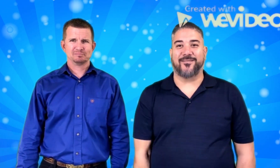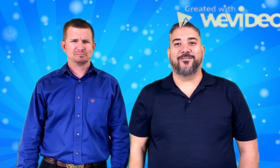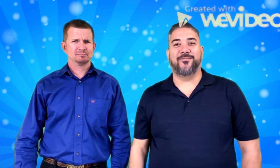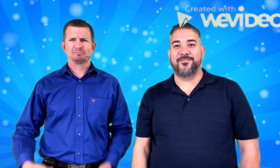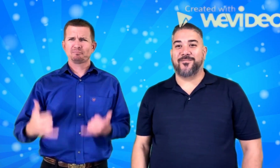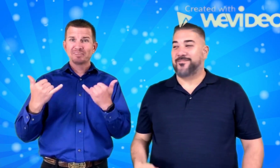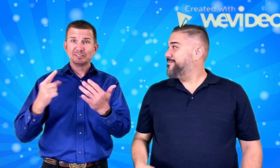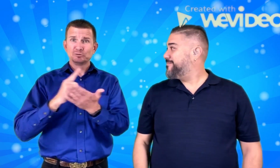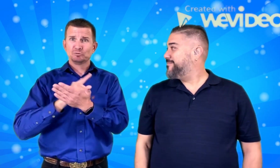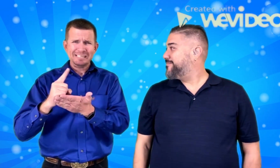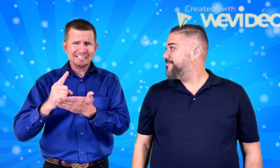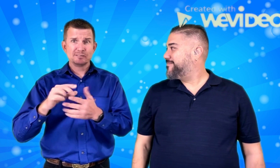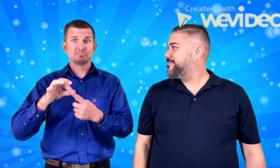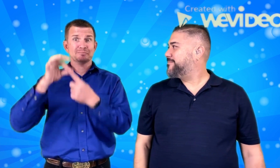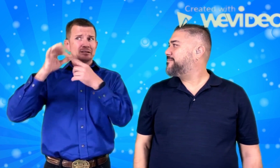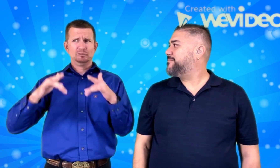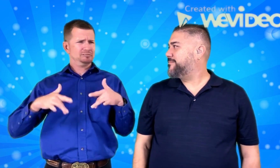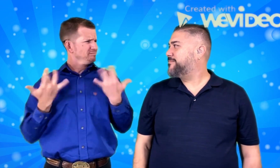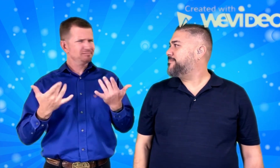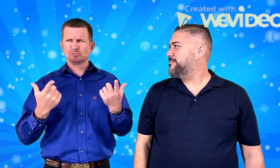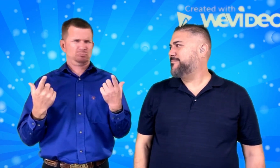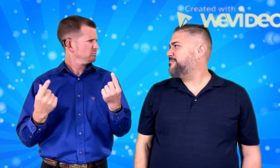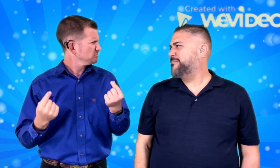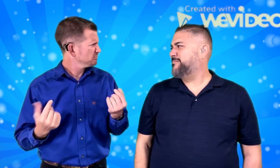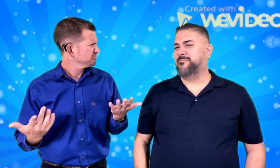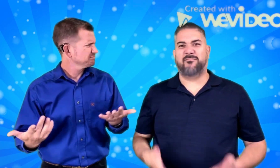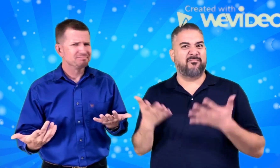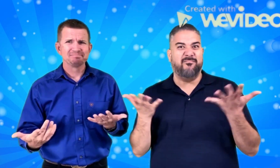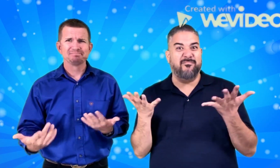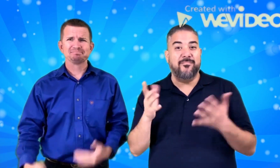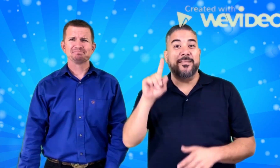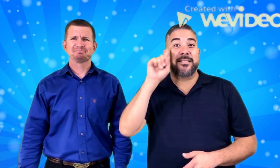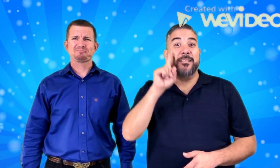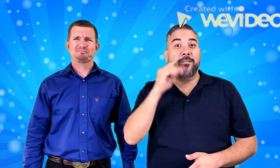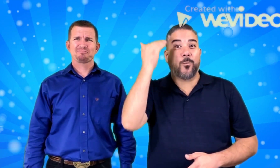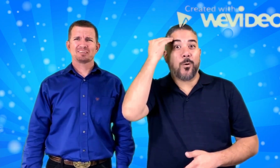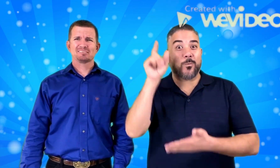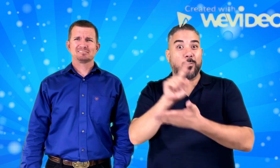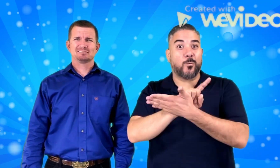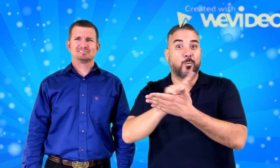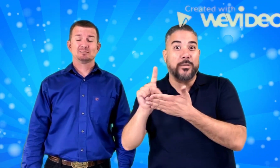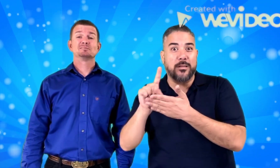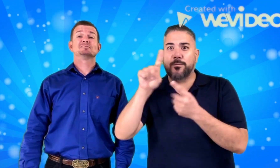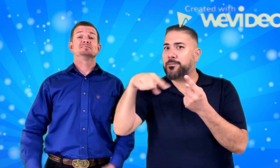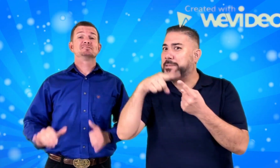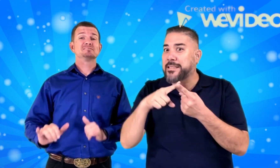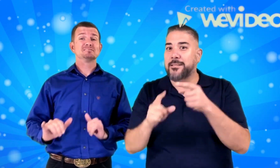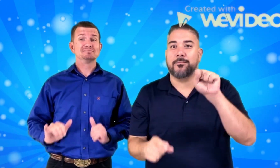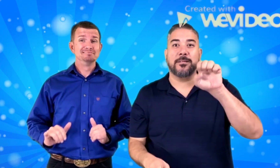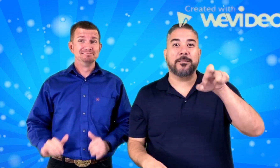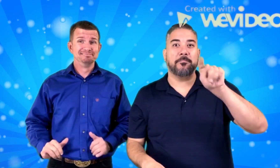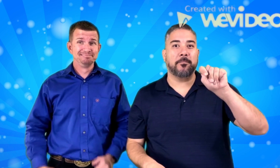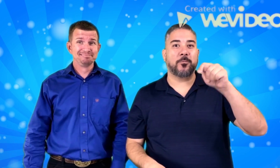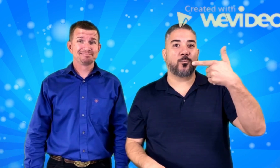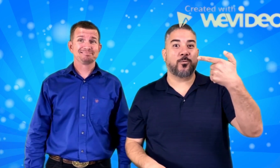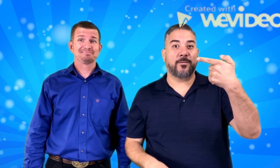going on this week. It is Deaf Awareness Week, September 21st to the 25th. How exciting.